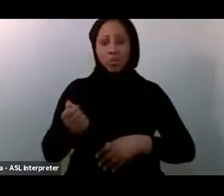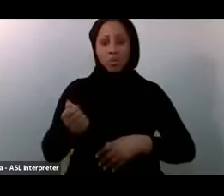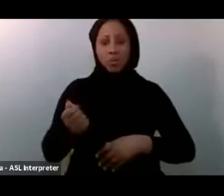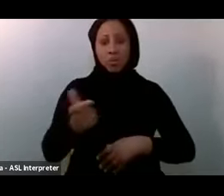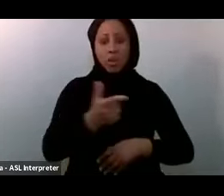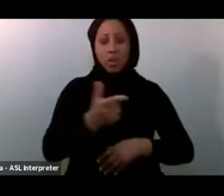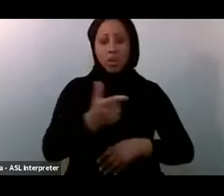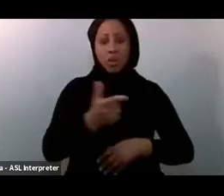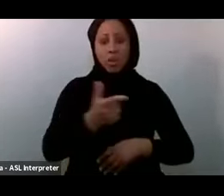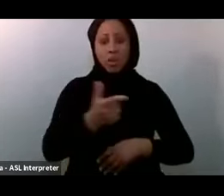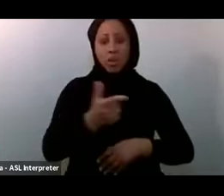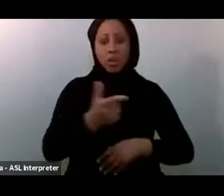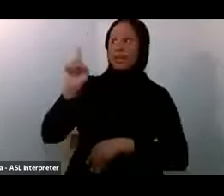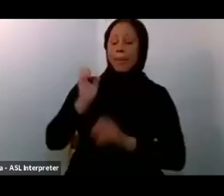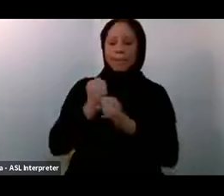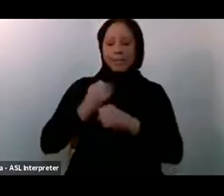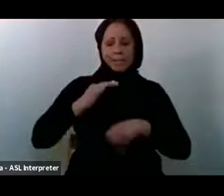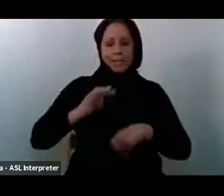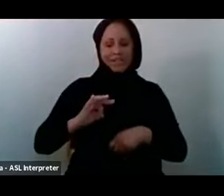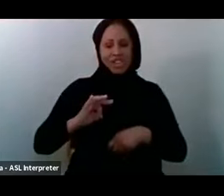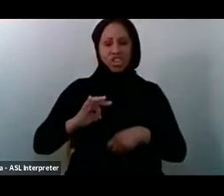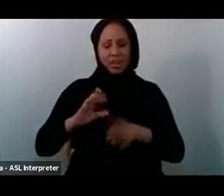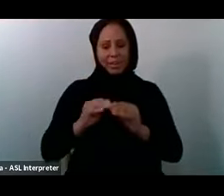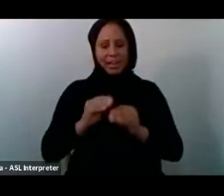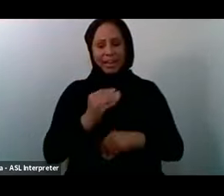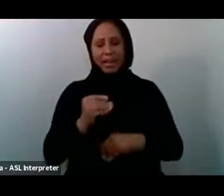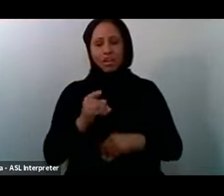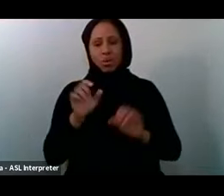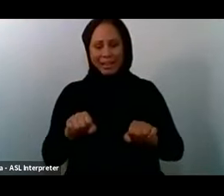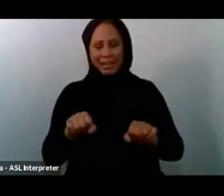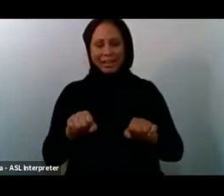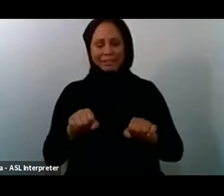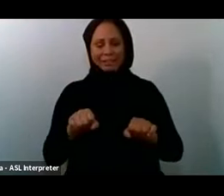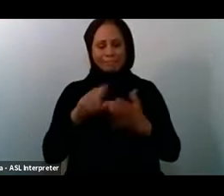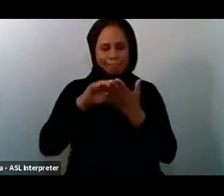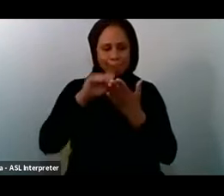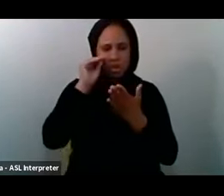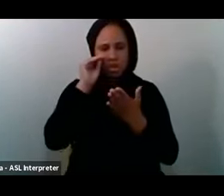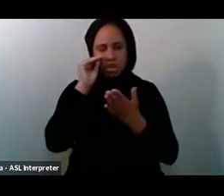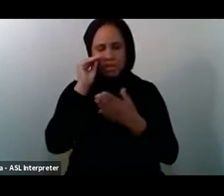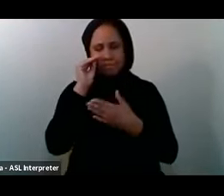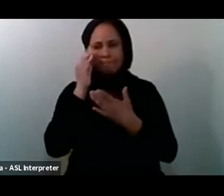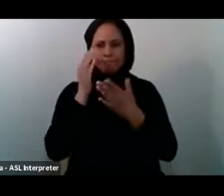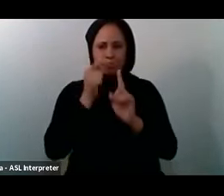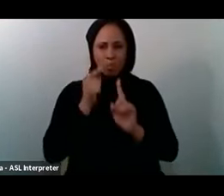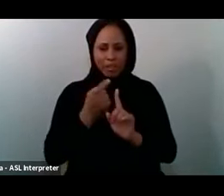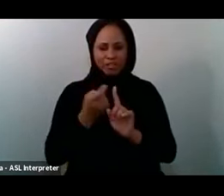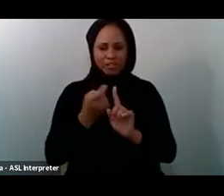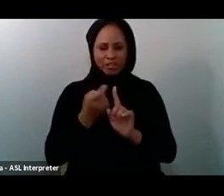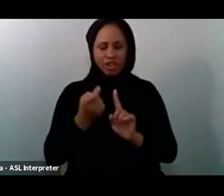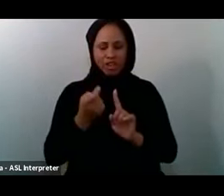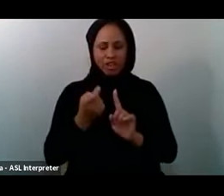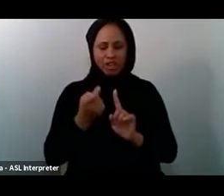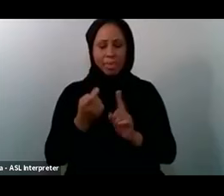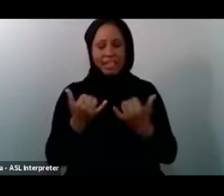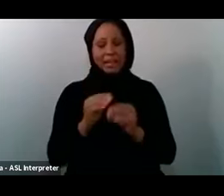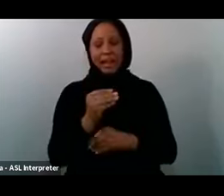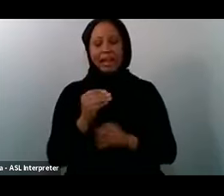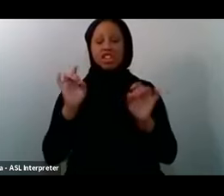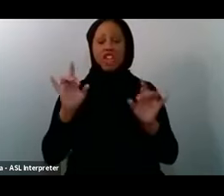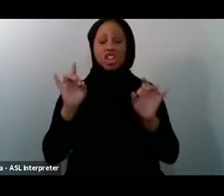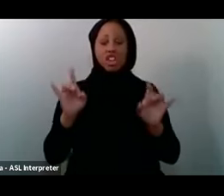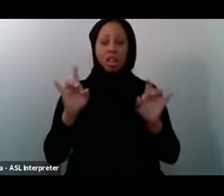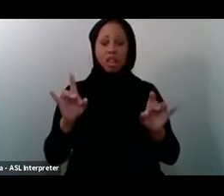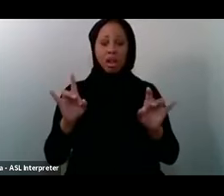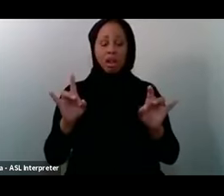And that You Are able To Take away Some Points From this Session And Inshallah Be Those